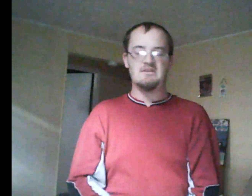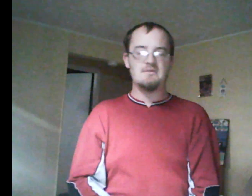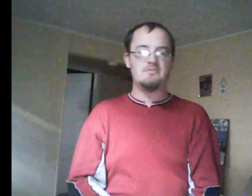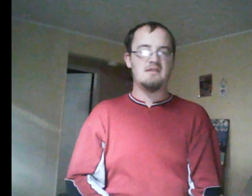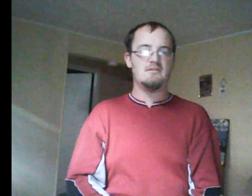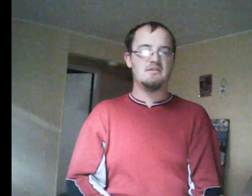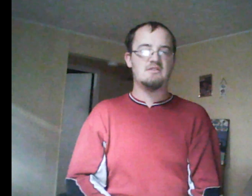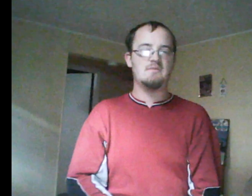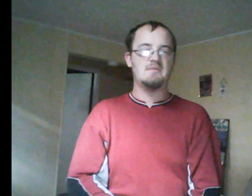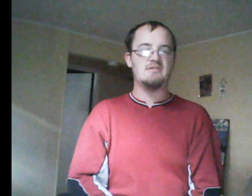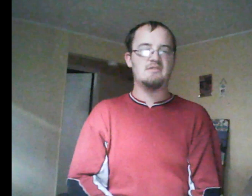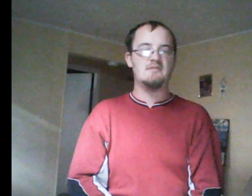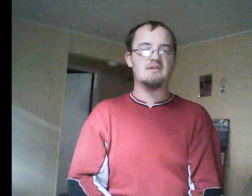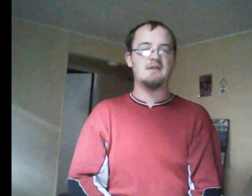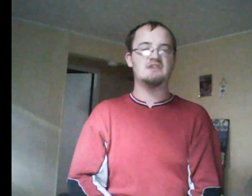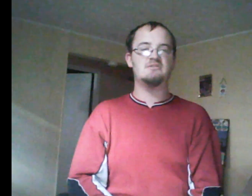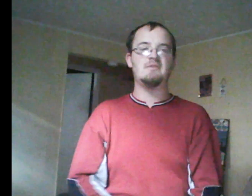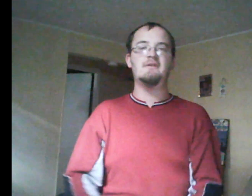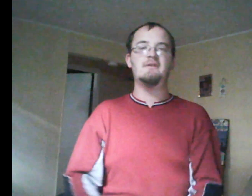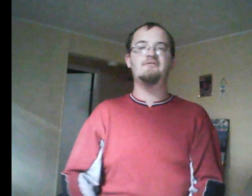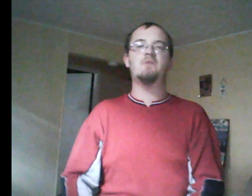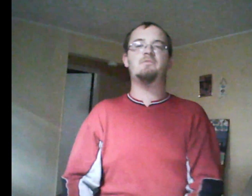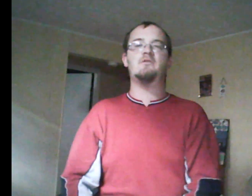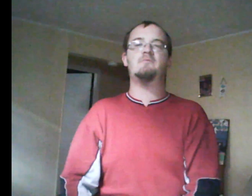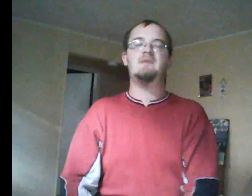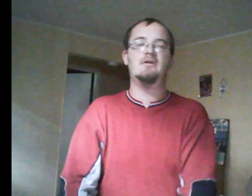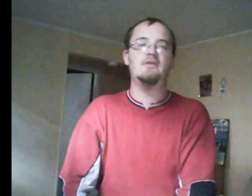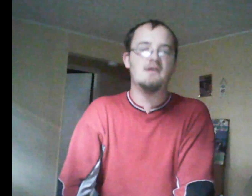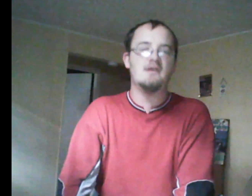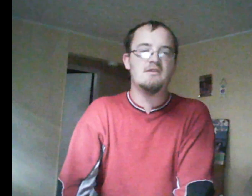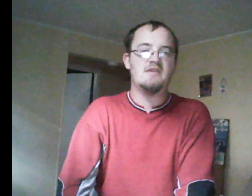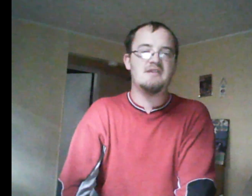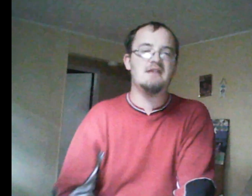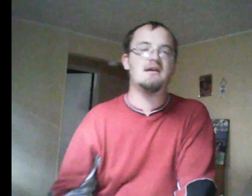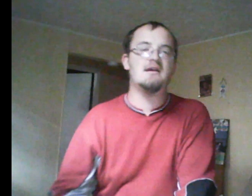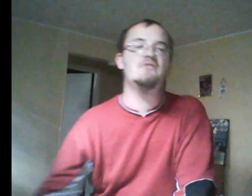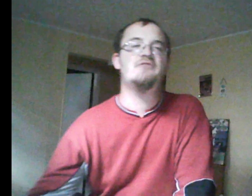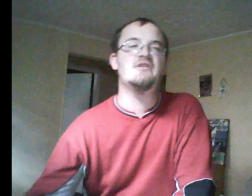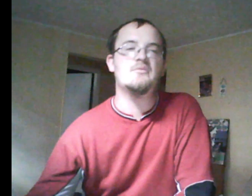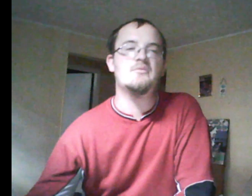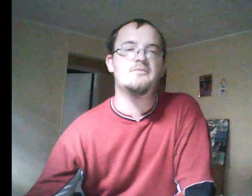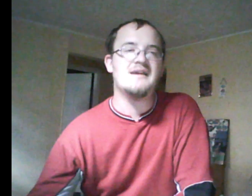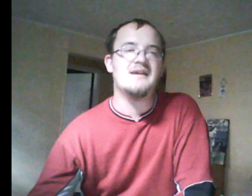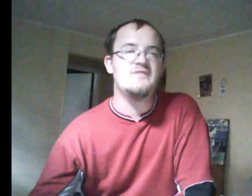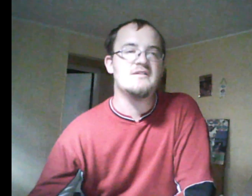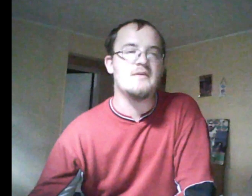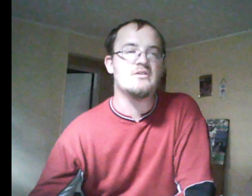34 people said to gain a new friend group. I kind of figured that was going to be number one. I put the combination down.